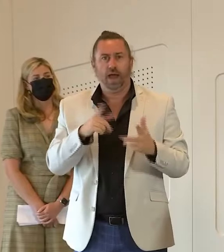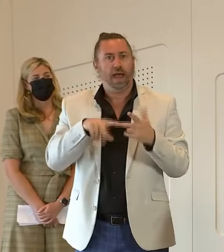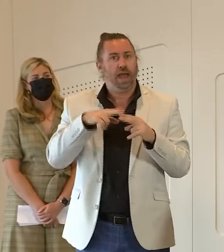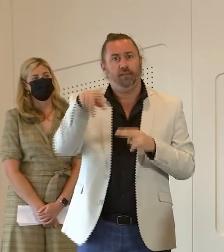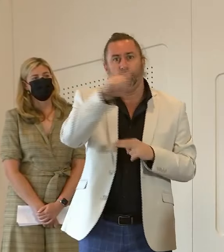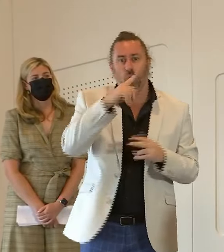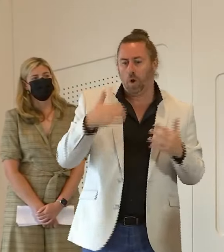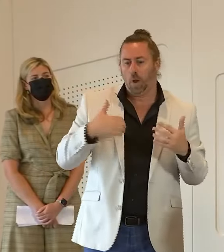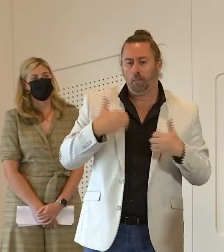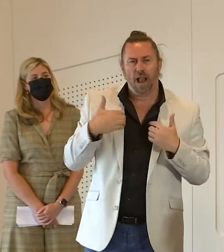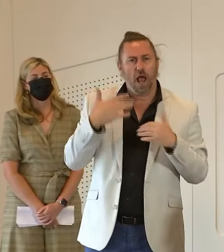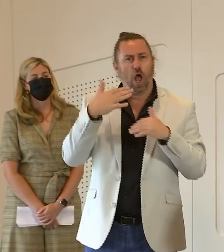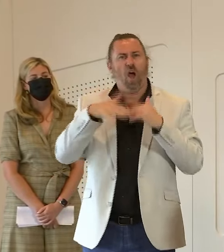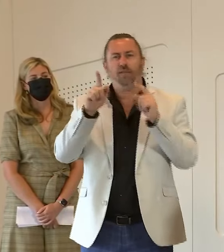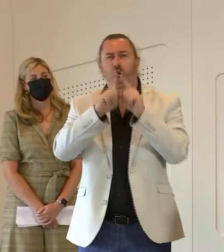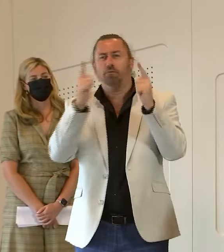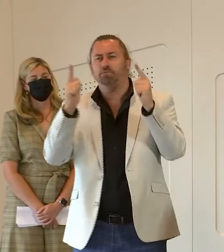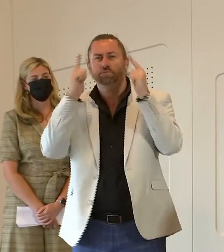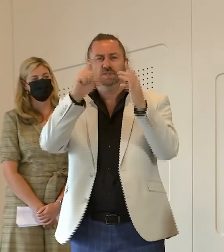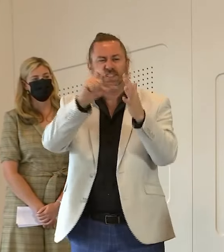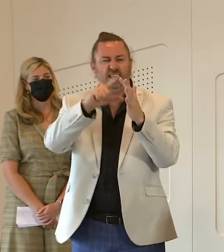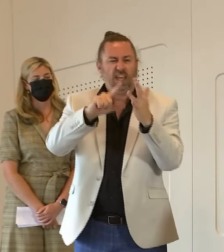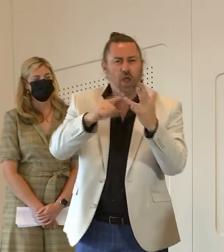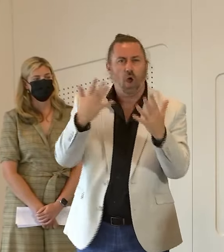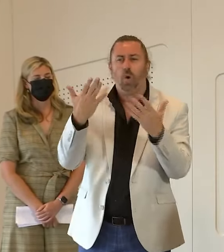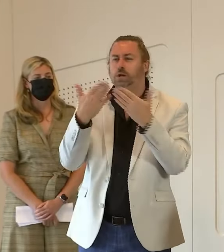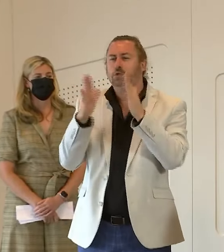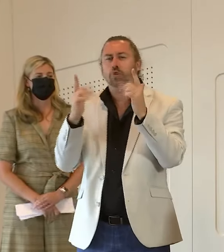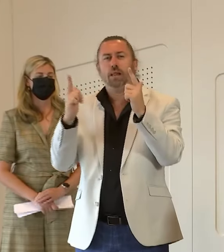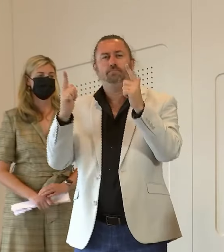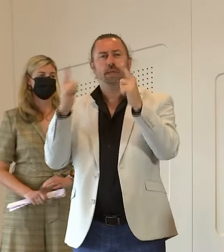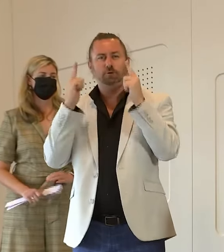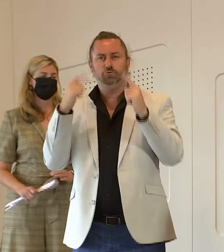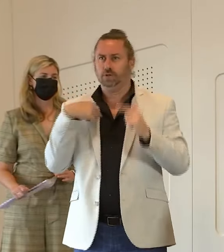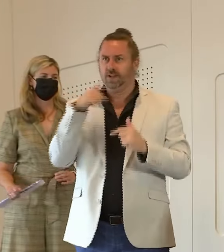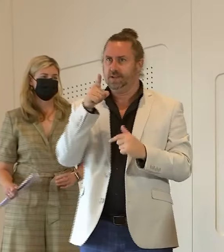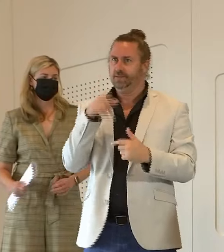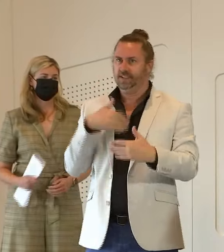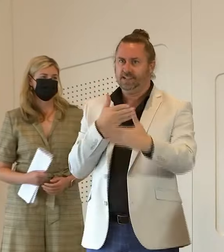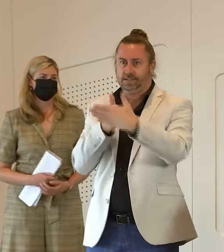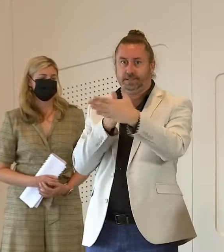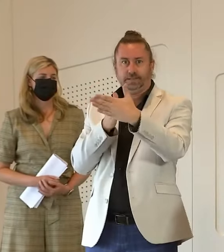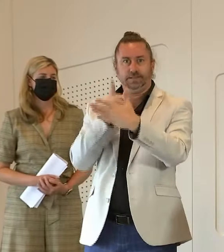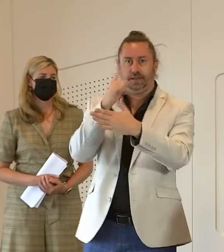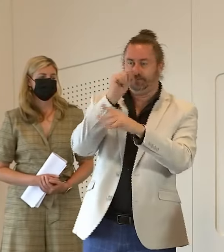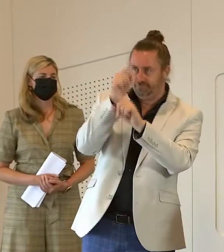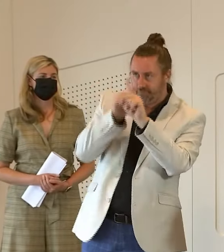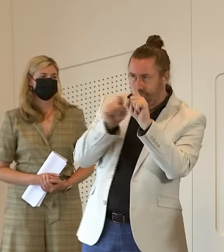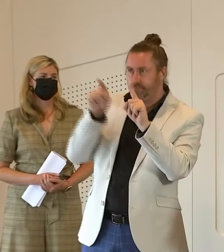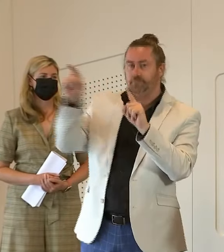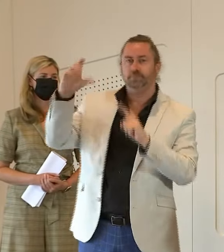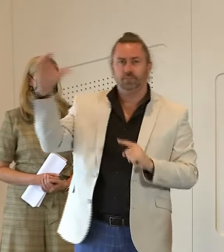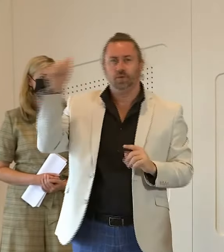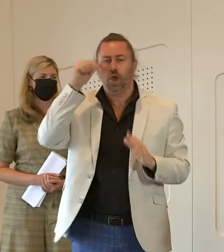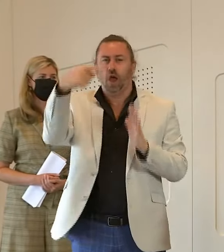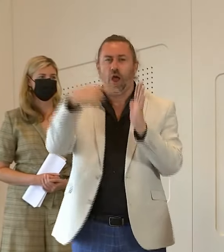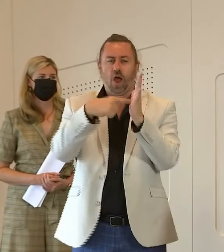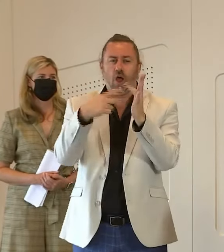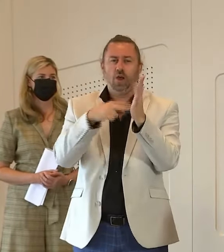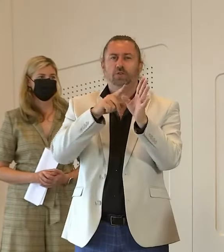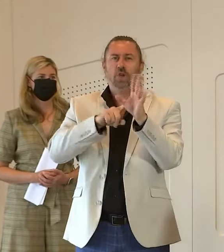about anyone in a position of power can go to the triple c and have those complaints heard and investigated this was tony fitzgerald